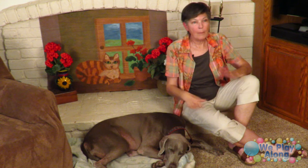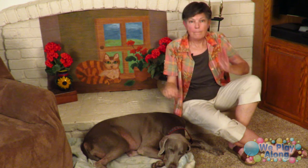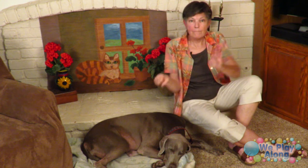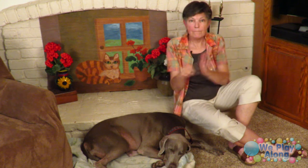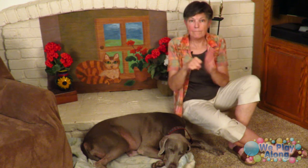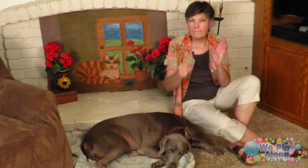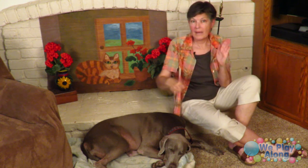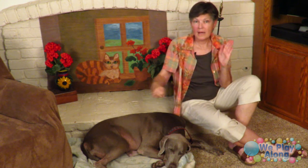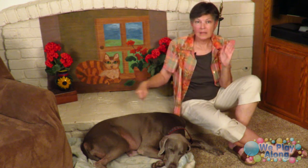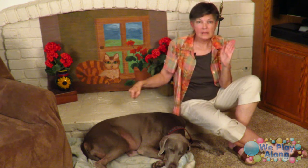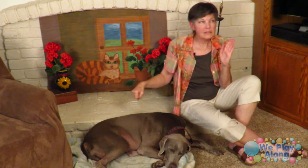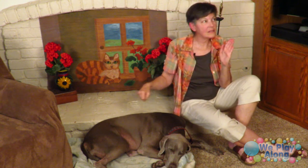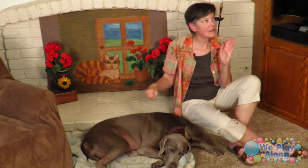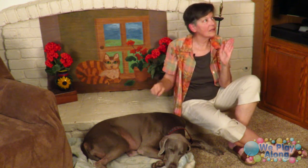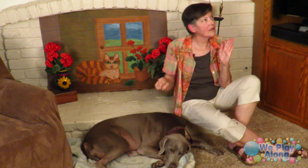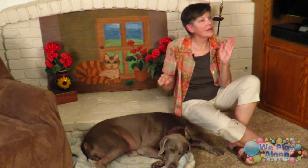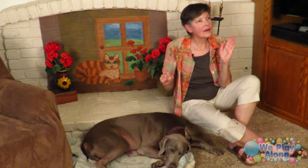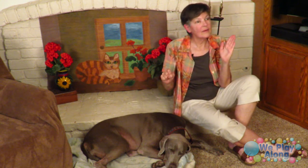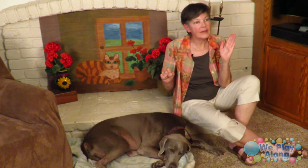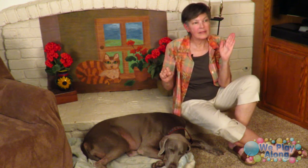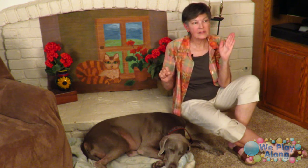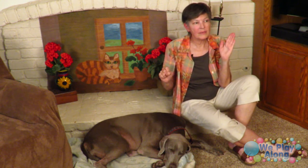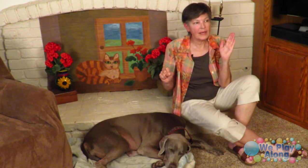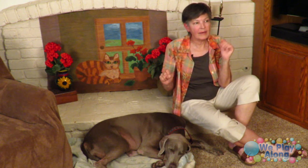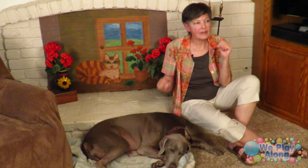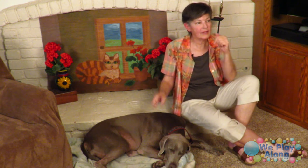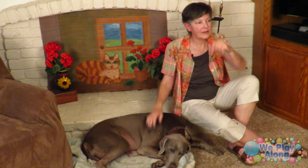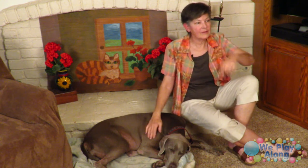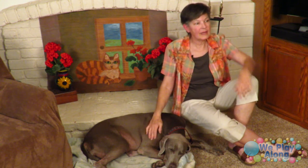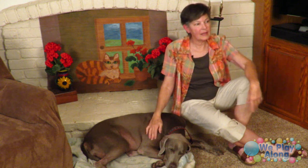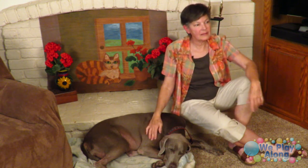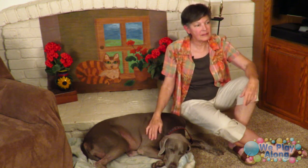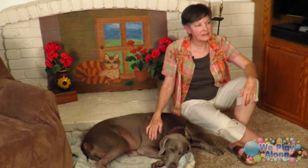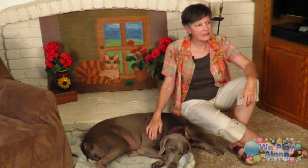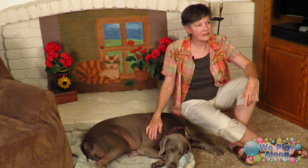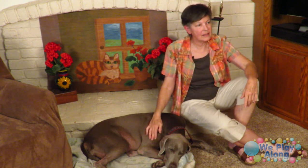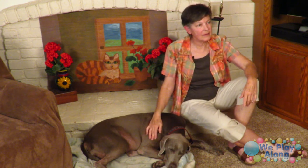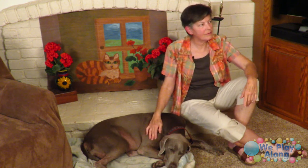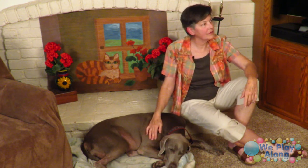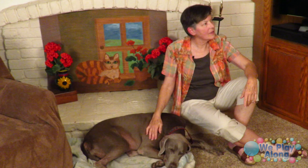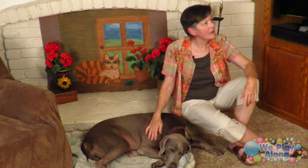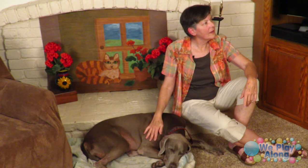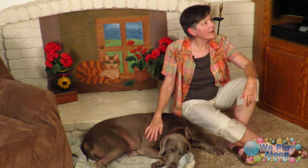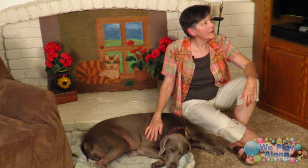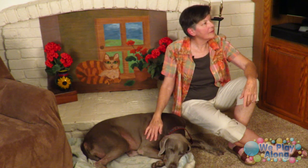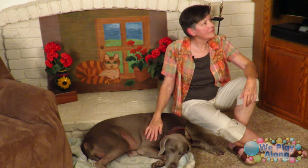bells what else do we have in here we got lots of stuff um